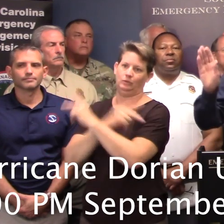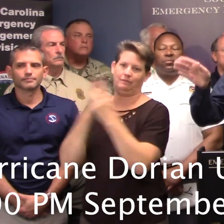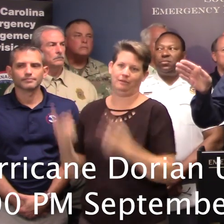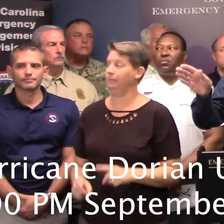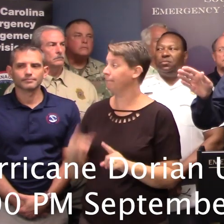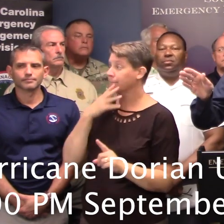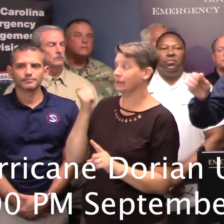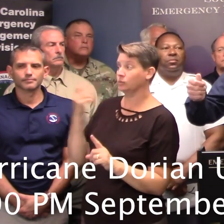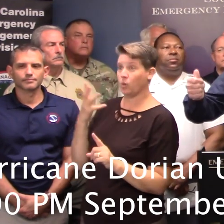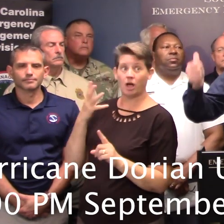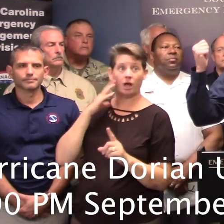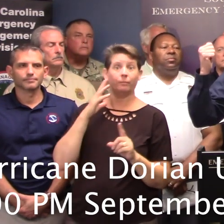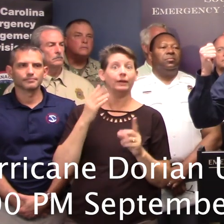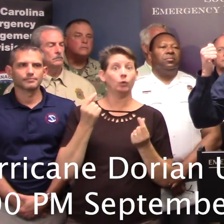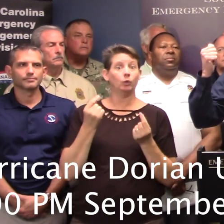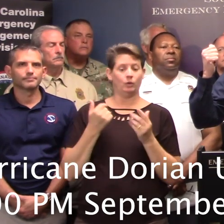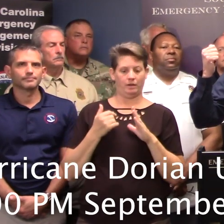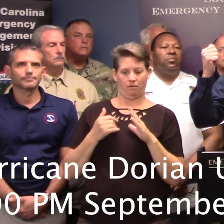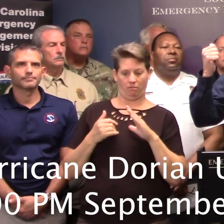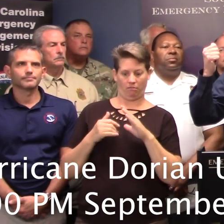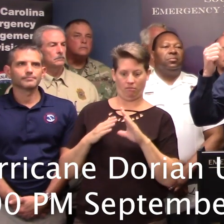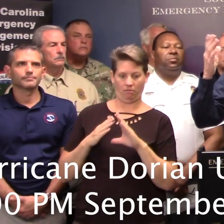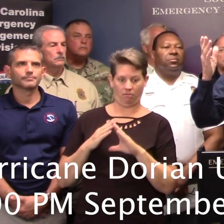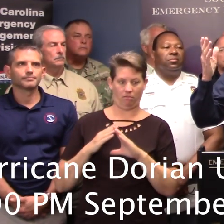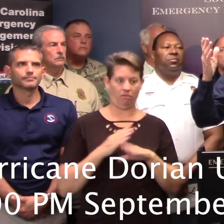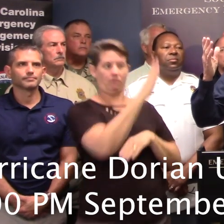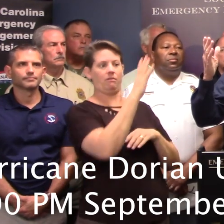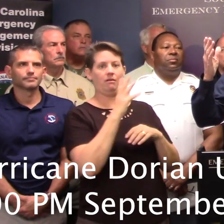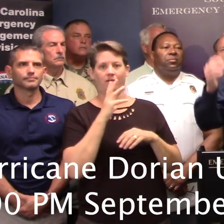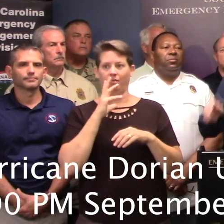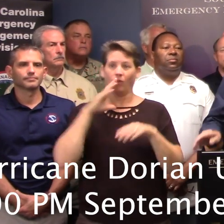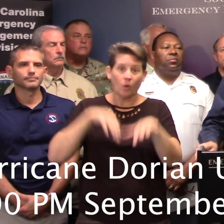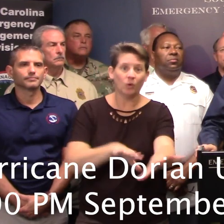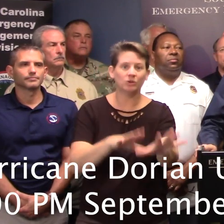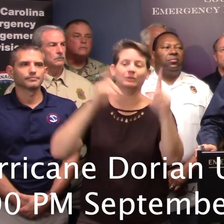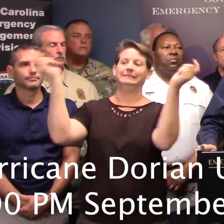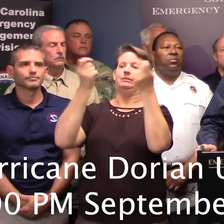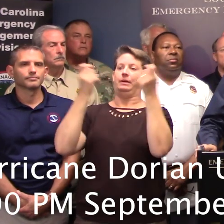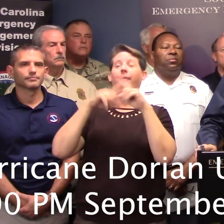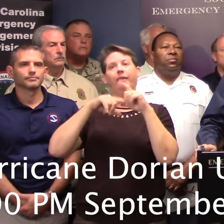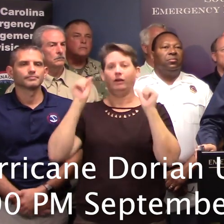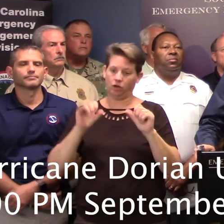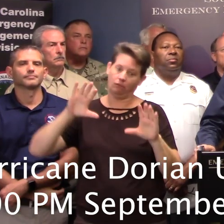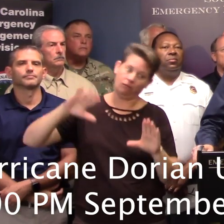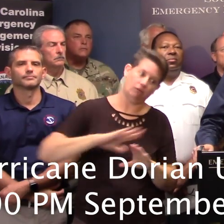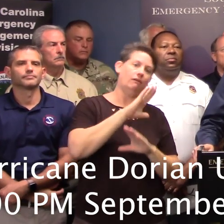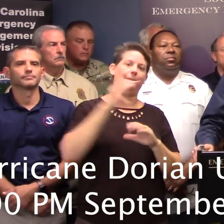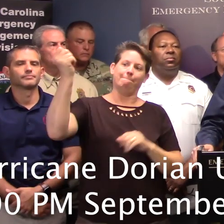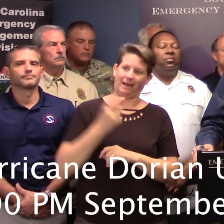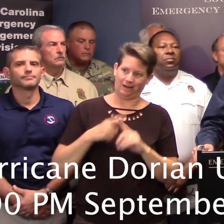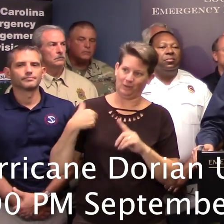world would be for that hurricane to take a sharp right and go out to the ocean, and we would all celebrate. Of course, it could take a sharp left and come in shore,